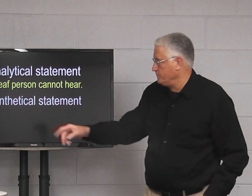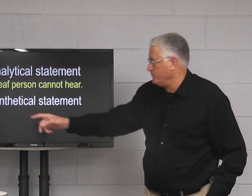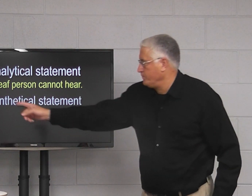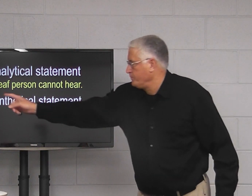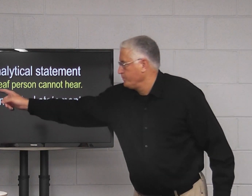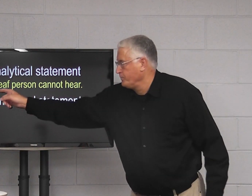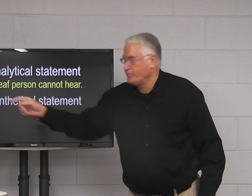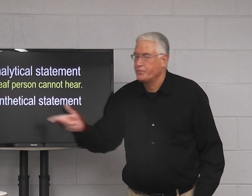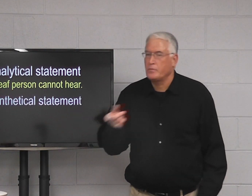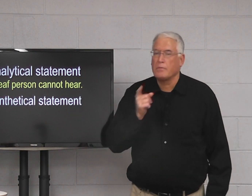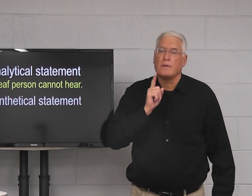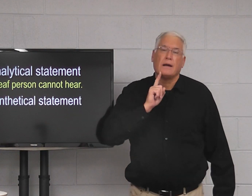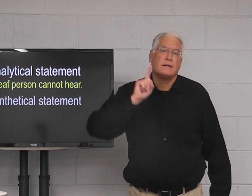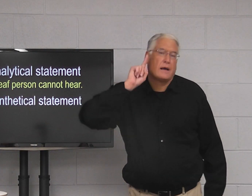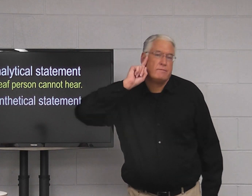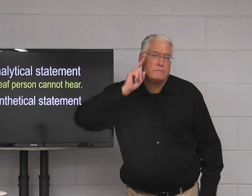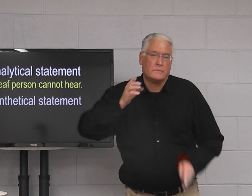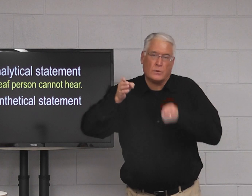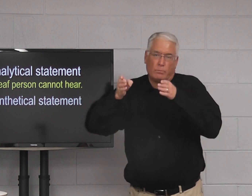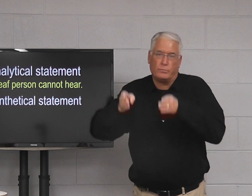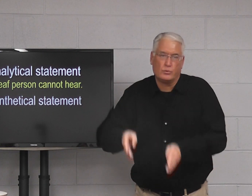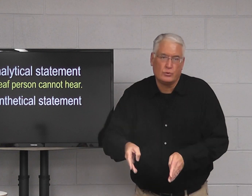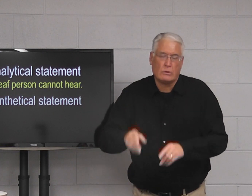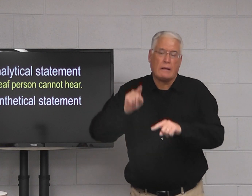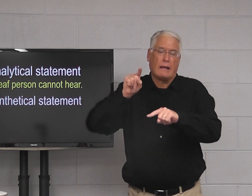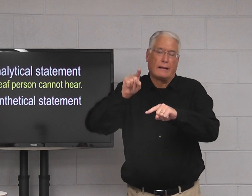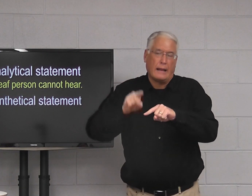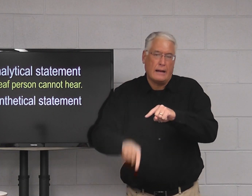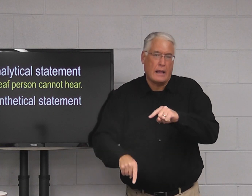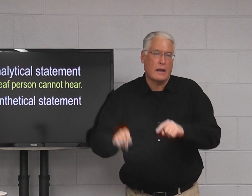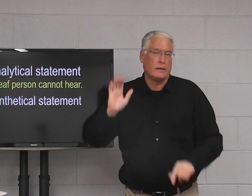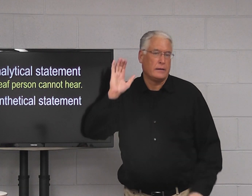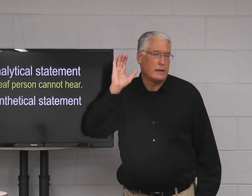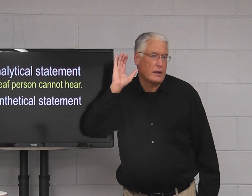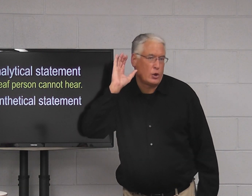Sentence a deaf person can't hear.